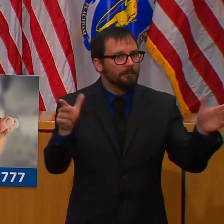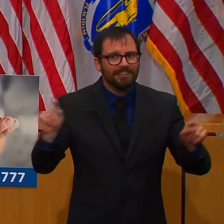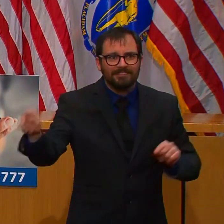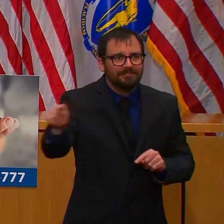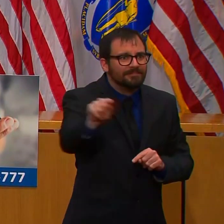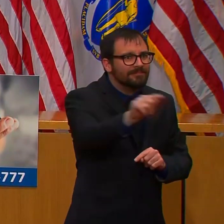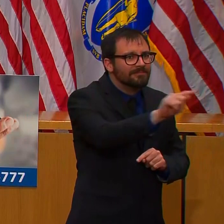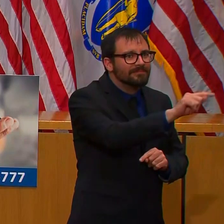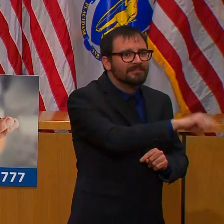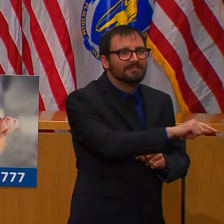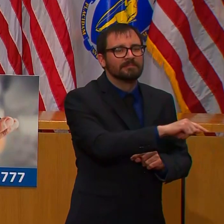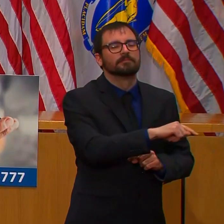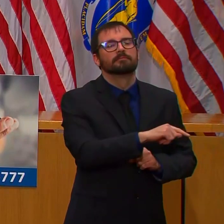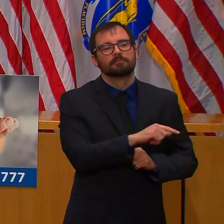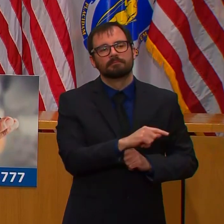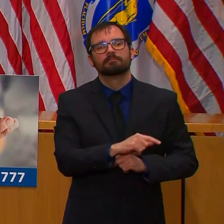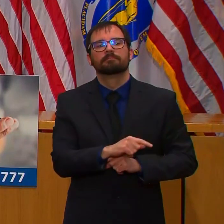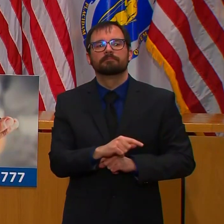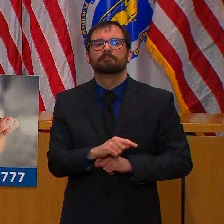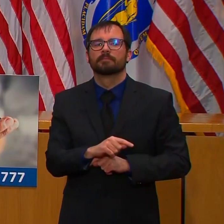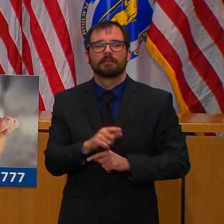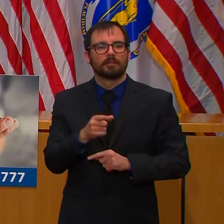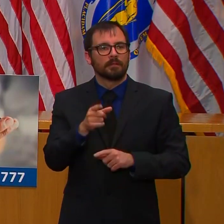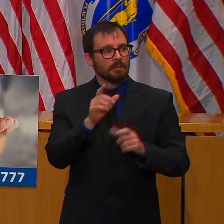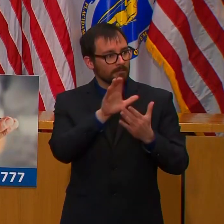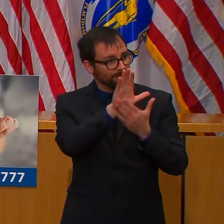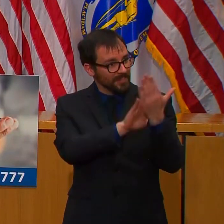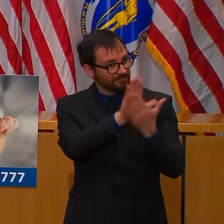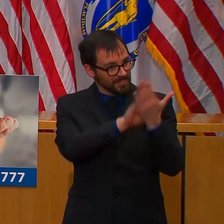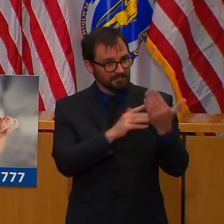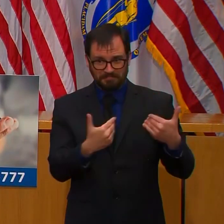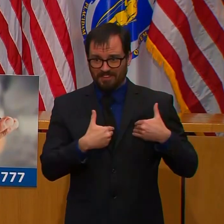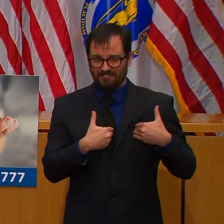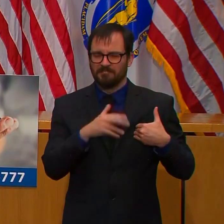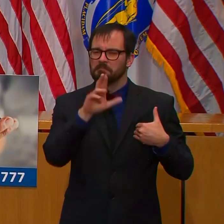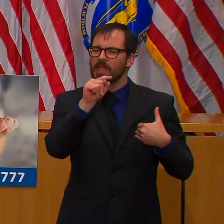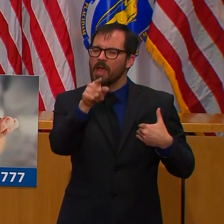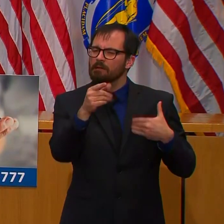if they can and many of the other ones are available by appointment only.